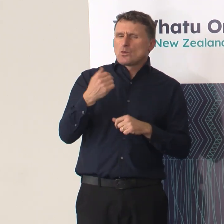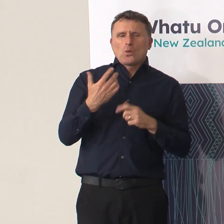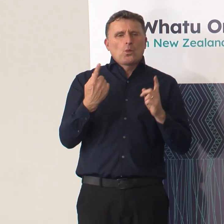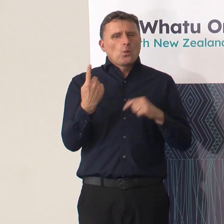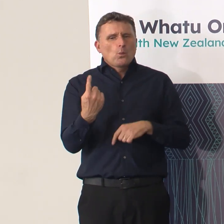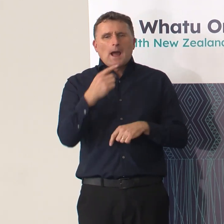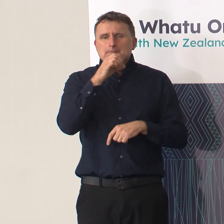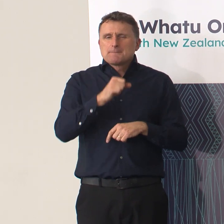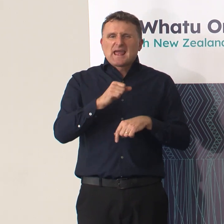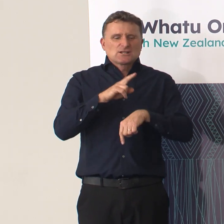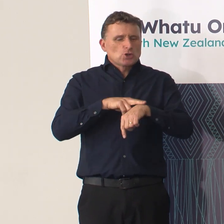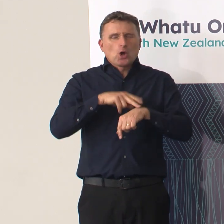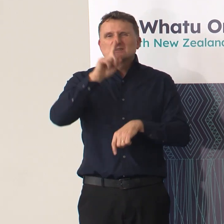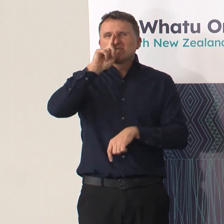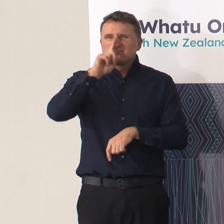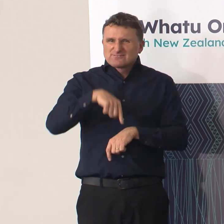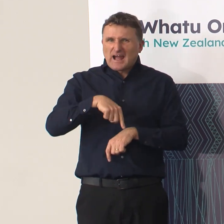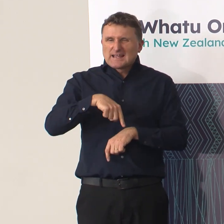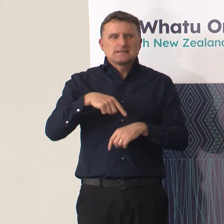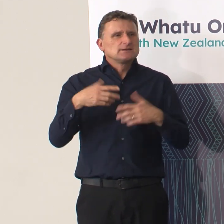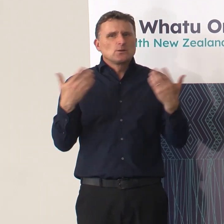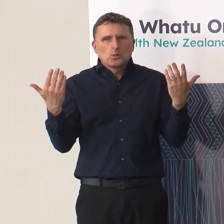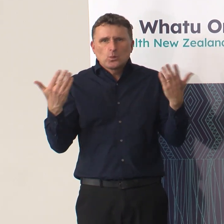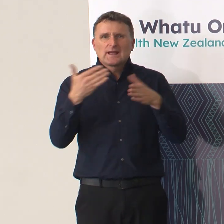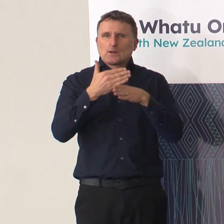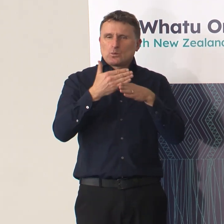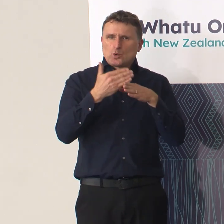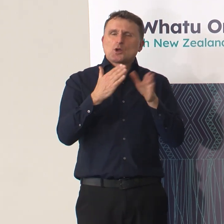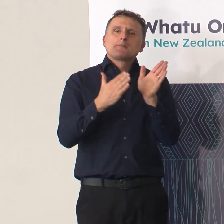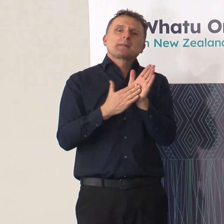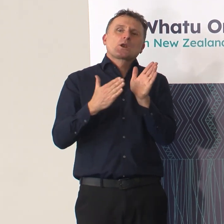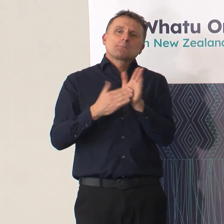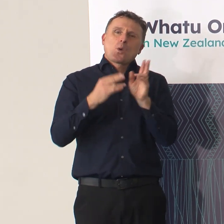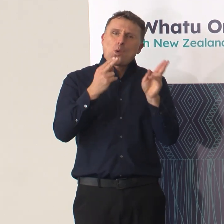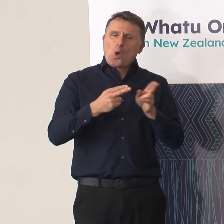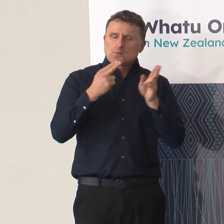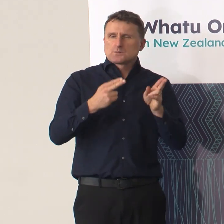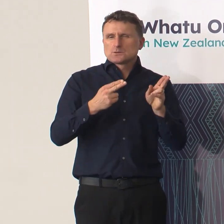the Middle War page? Can you, I'll just talk to you there.